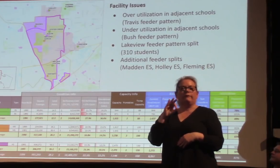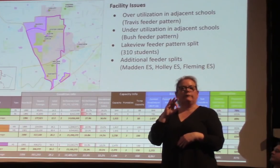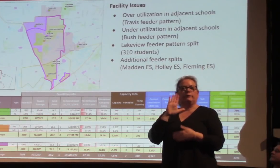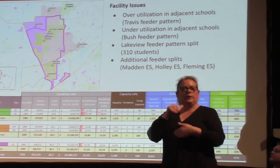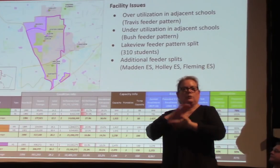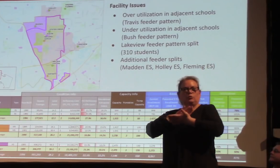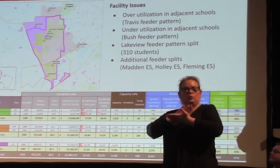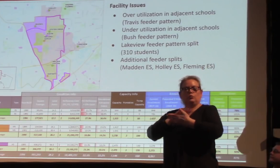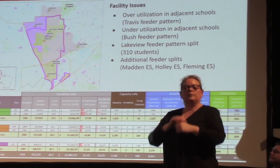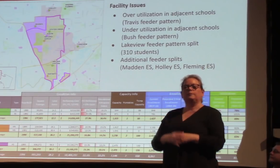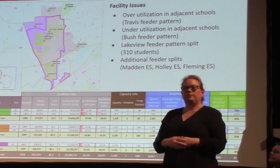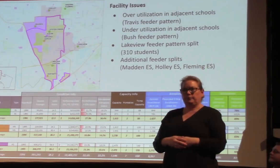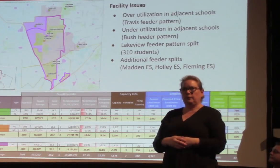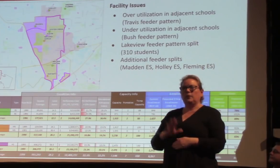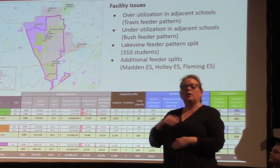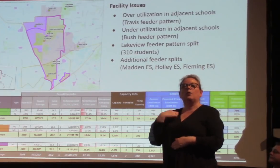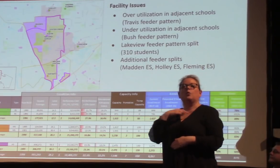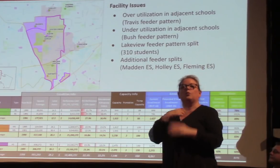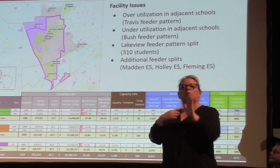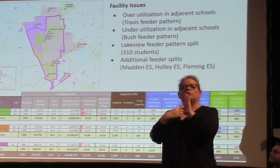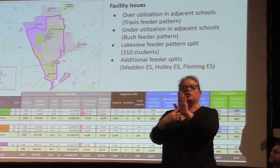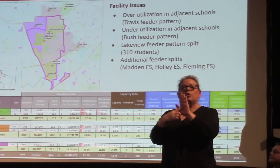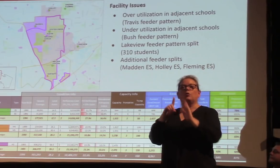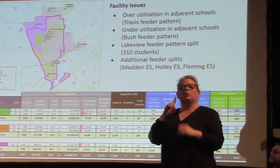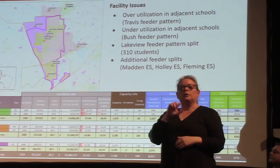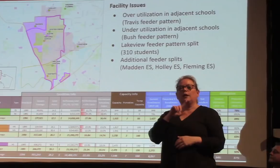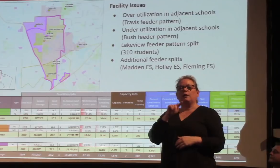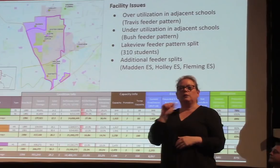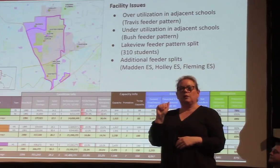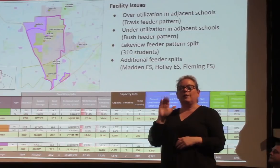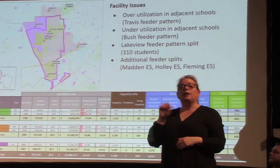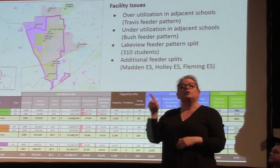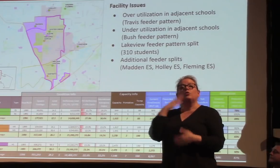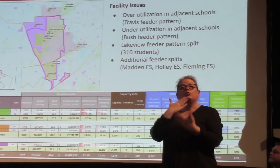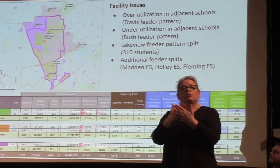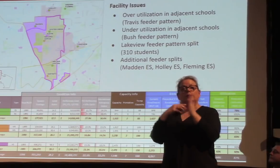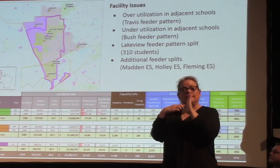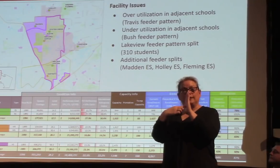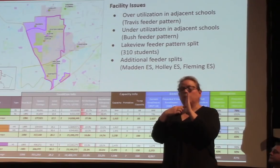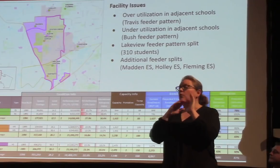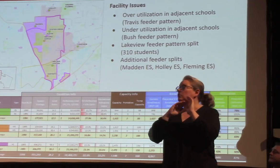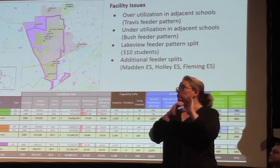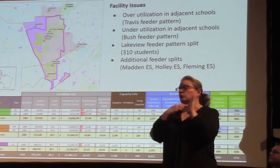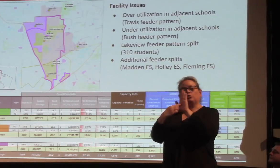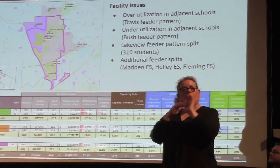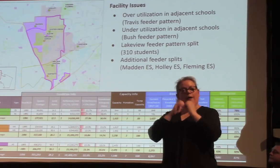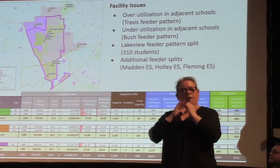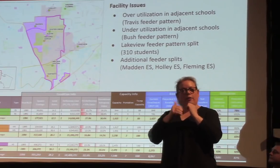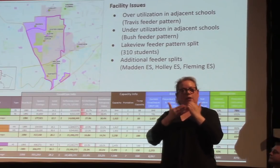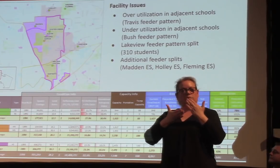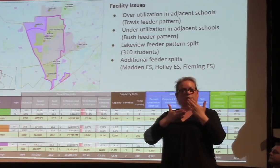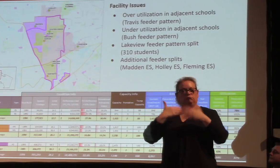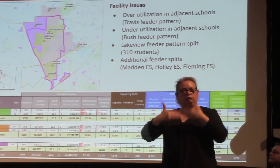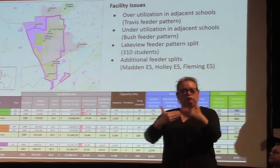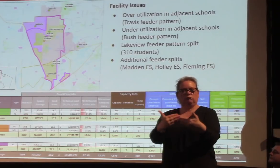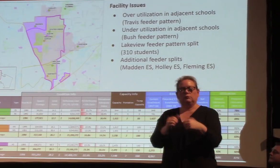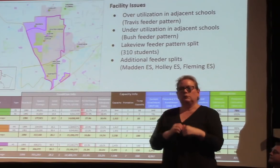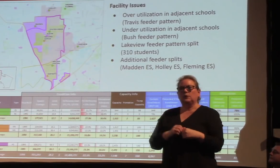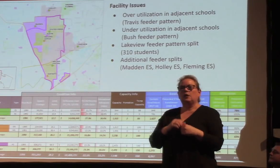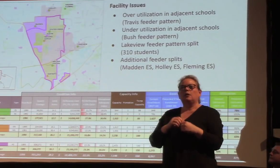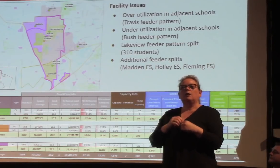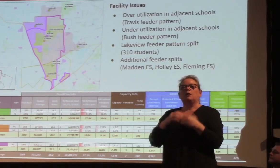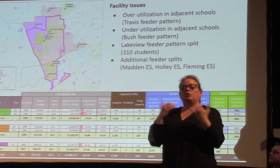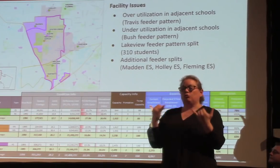in and out. We show the Delta. This is a very good example to kind of show how this works. We have our current enrollment